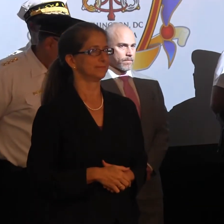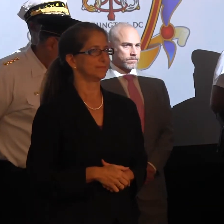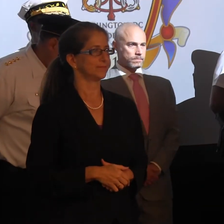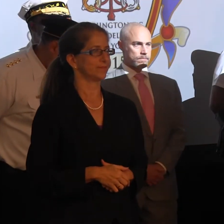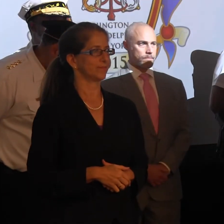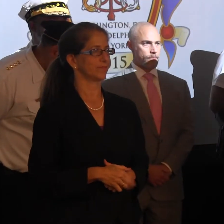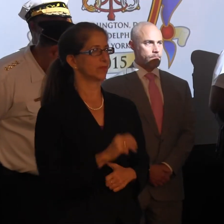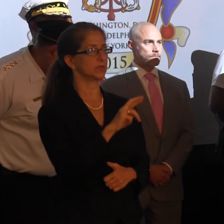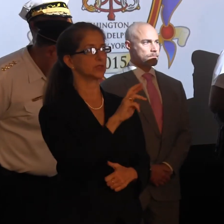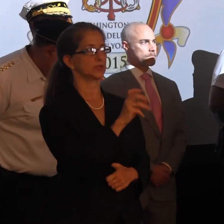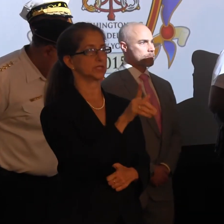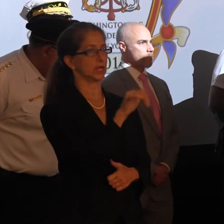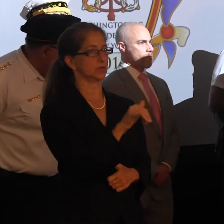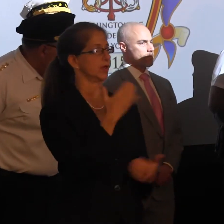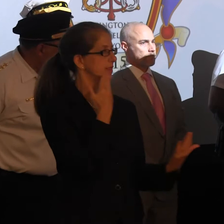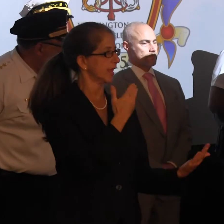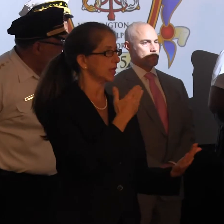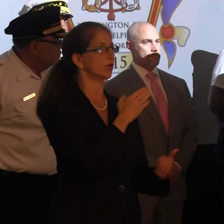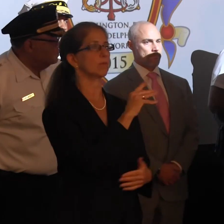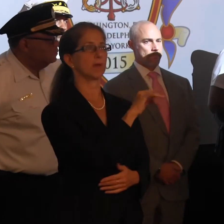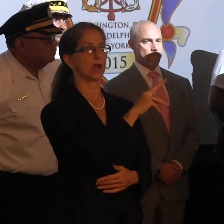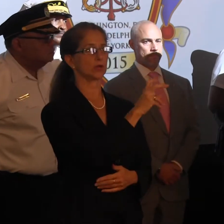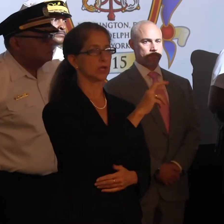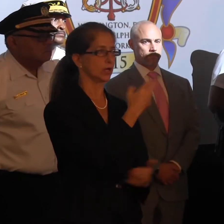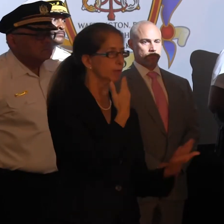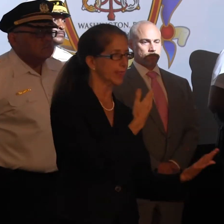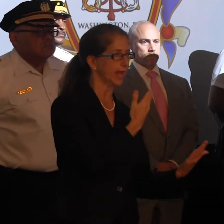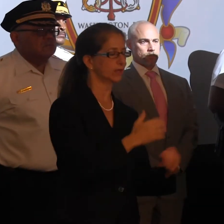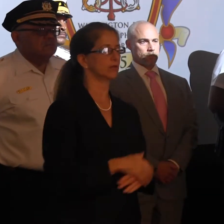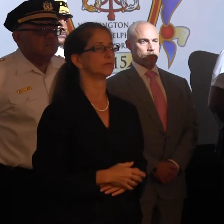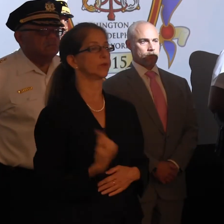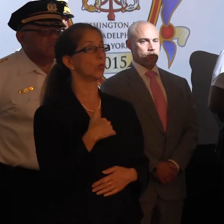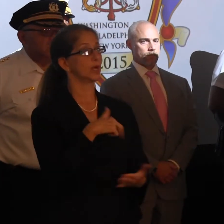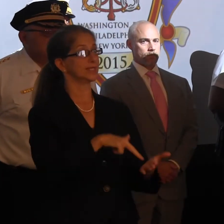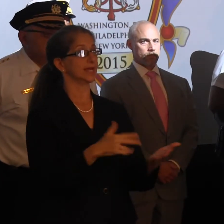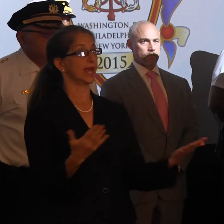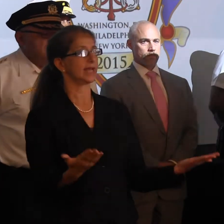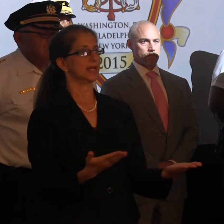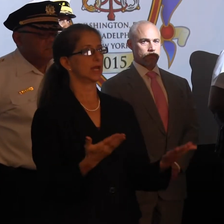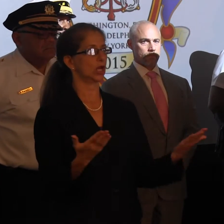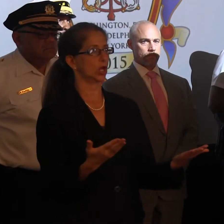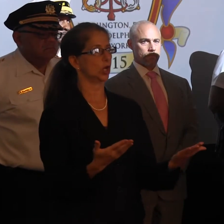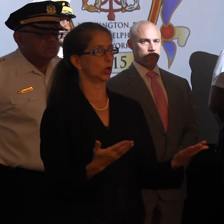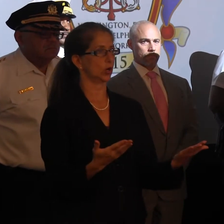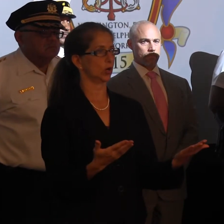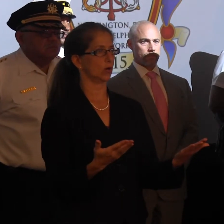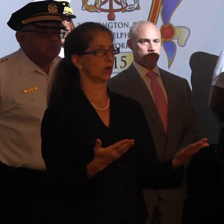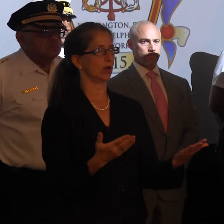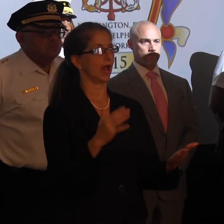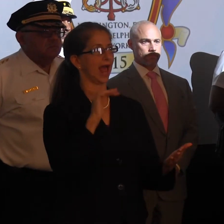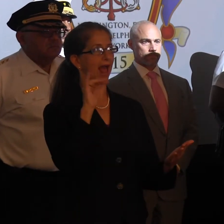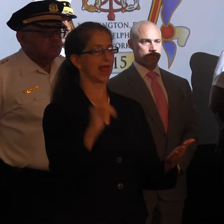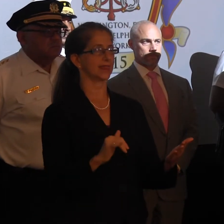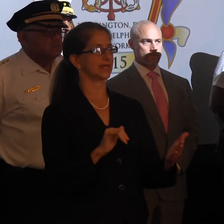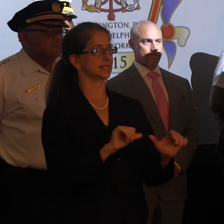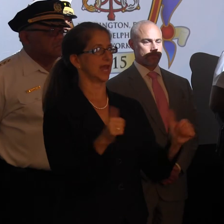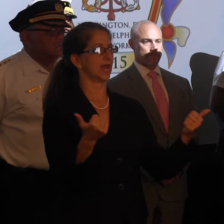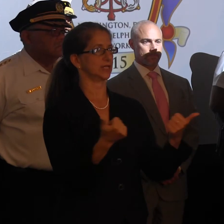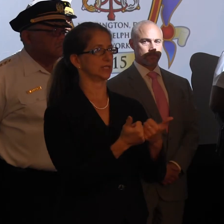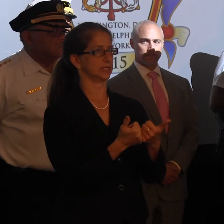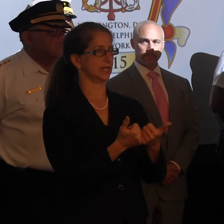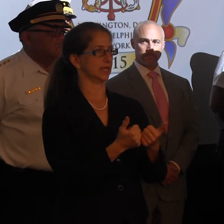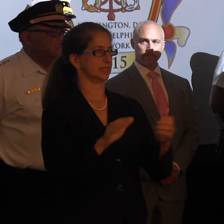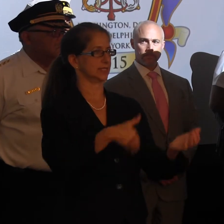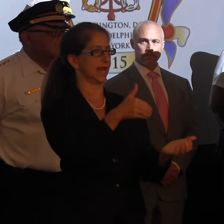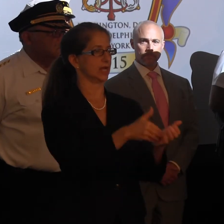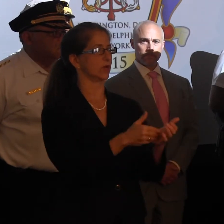Mr. Secretary, thank you. Mayor Nutter, thank you. While we stand here at the Multi-Agency Command Center, I want to first thank all